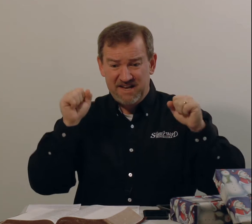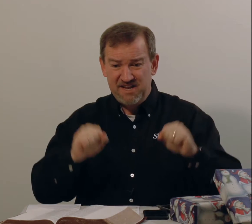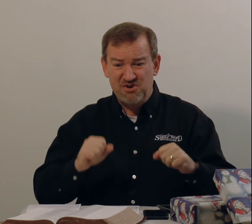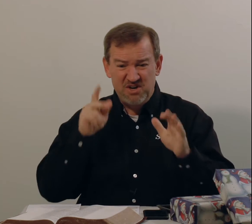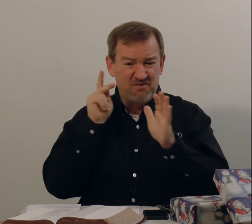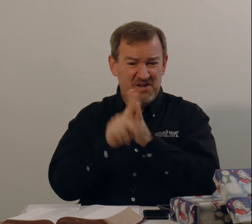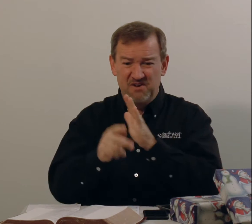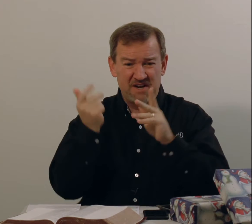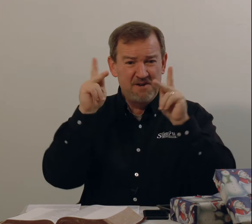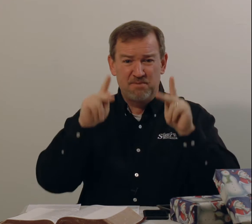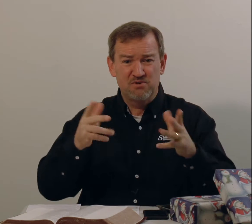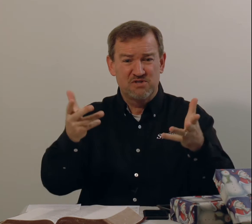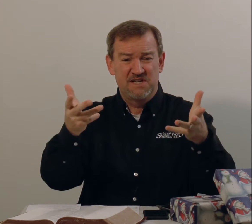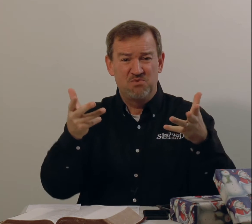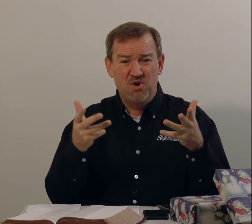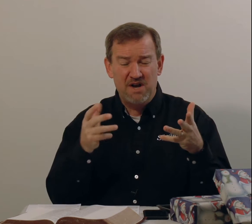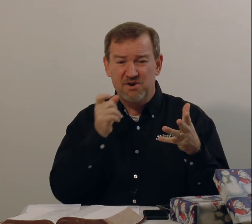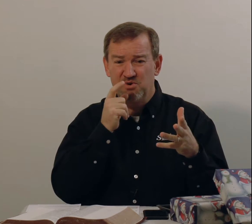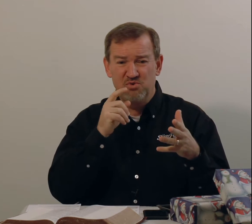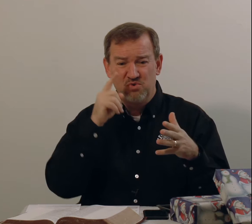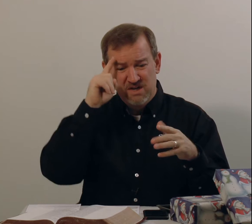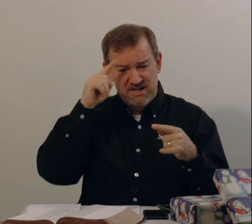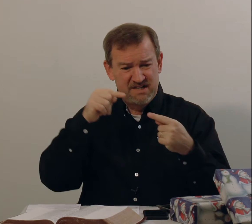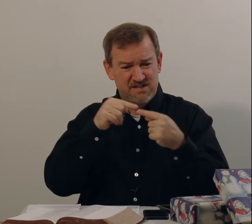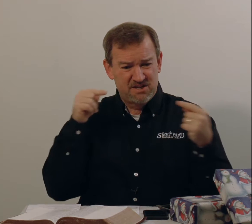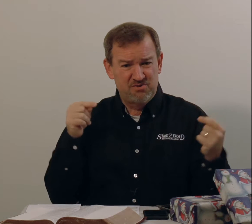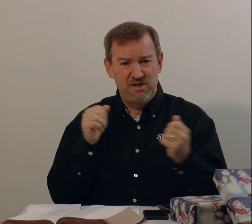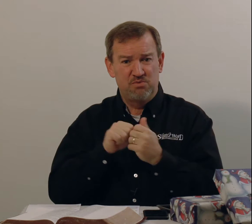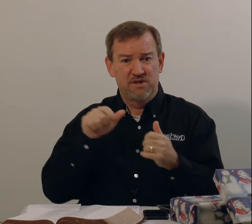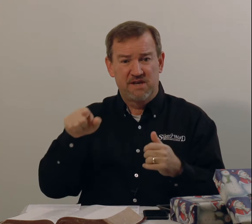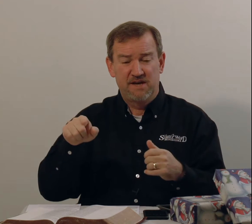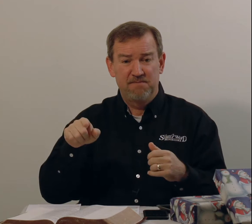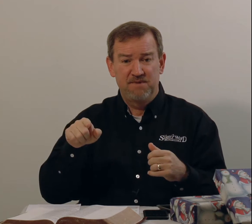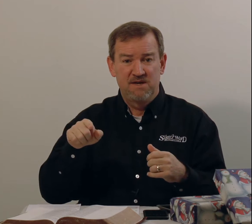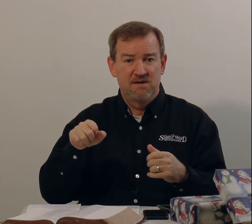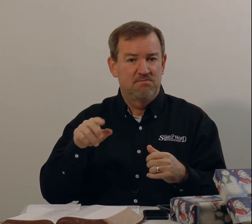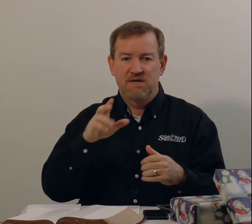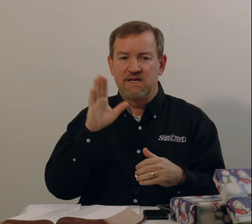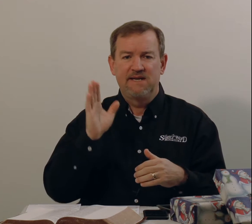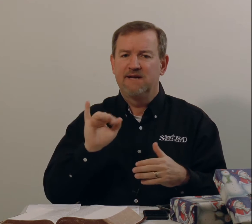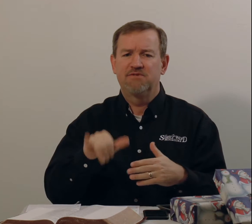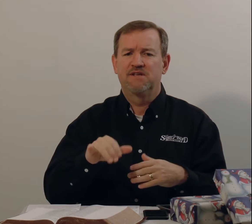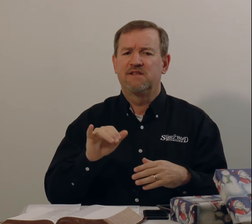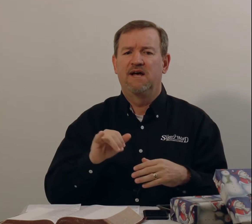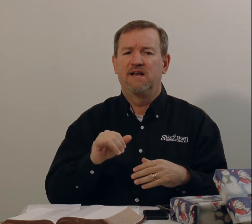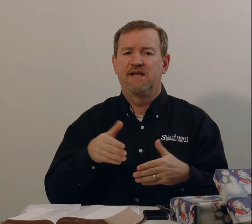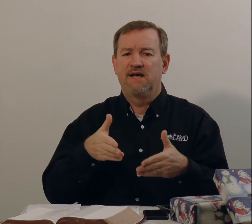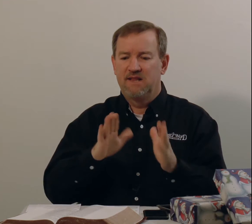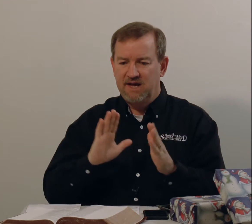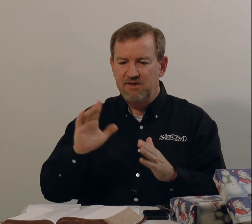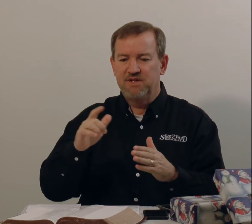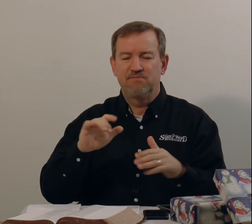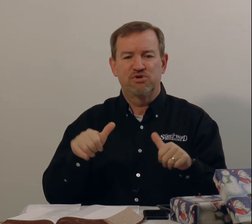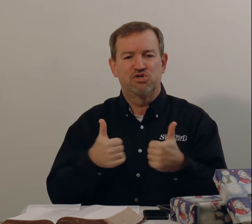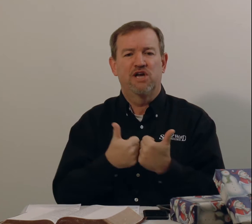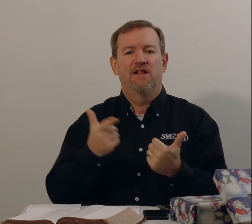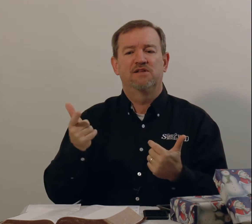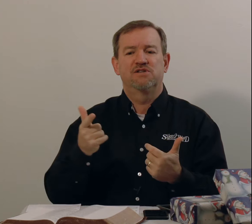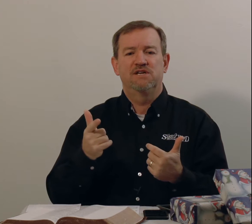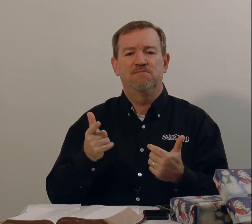he could have killed any person he wanted who disagreed with him, but he never did that. He allowed them to challenge him.